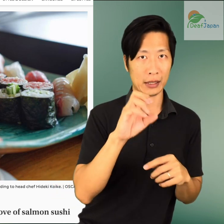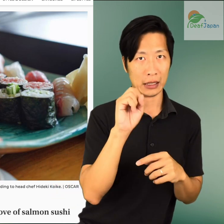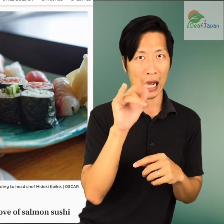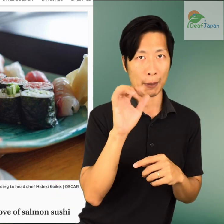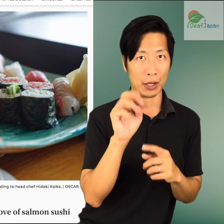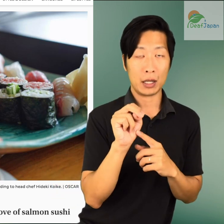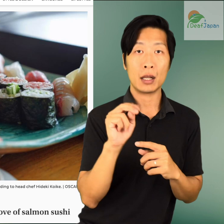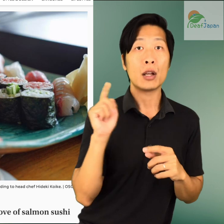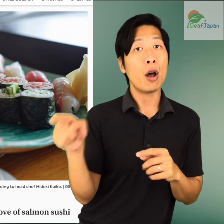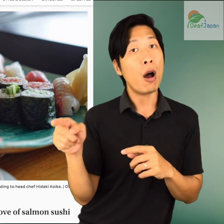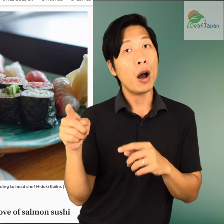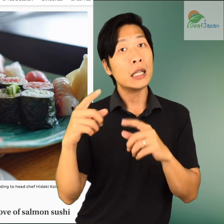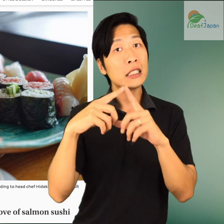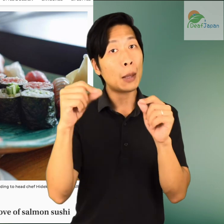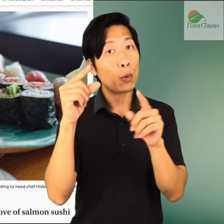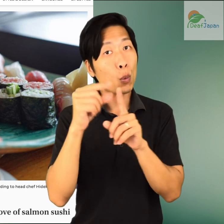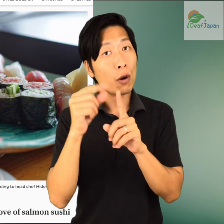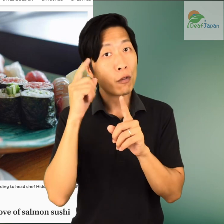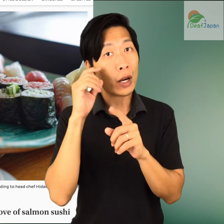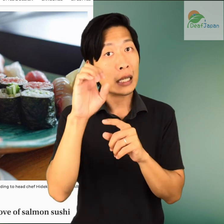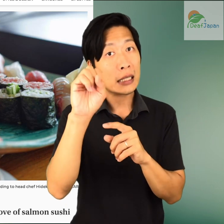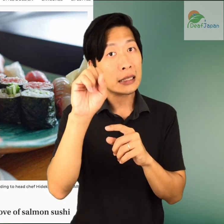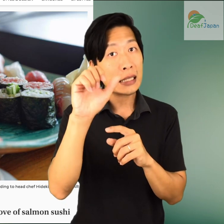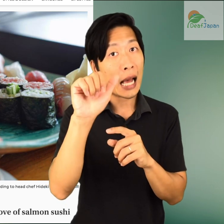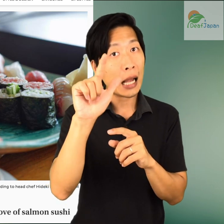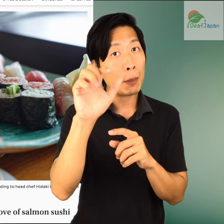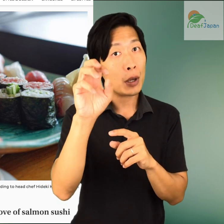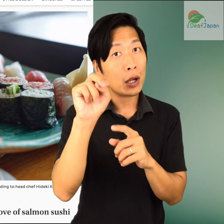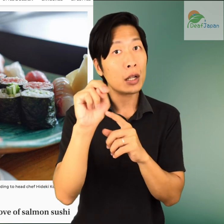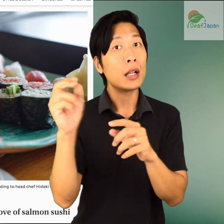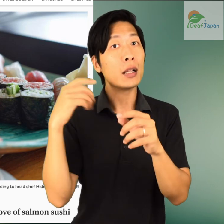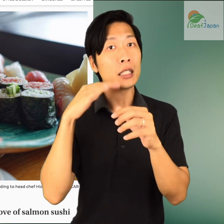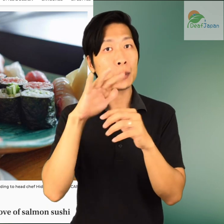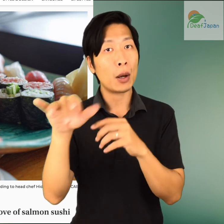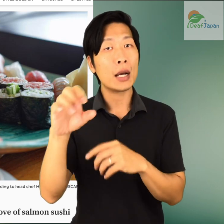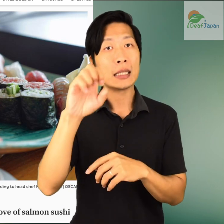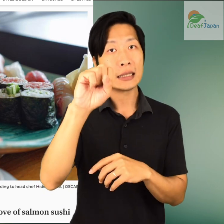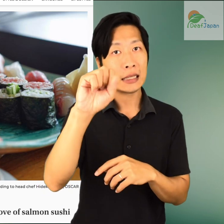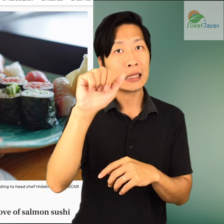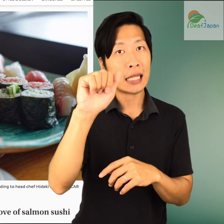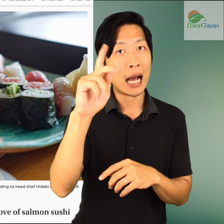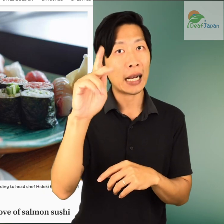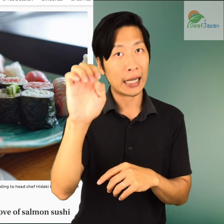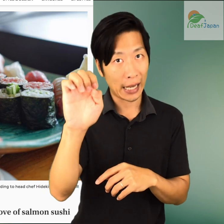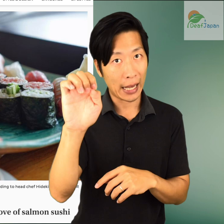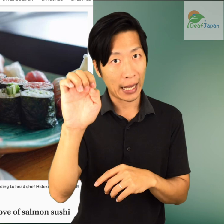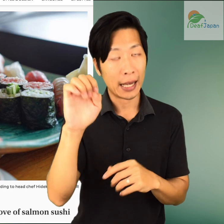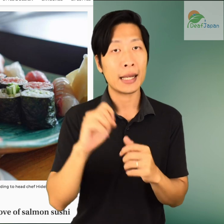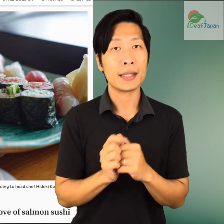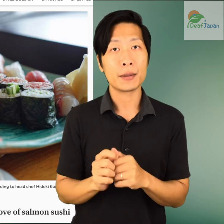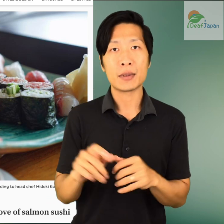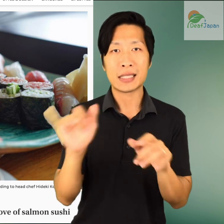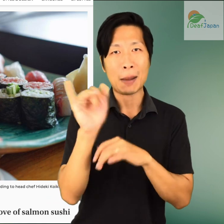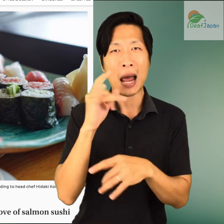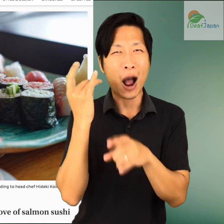Japanese word for salmon is sake, like the alcohol, but with less stress on the first syllable, sake.